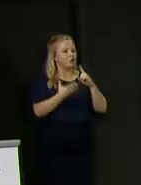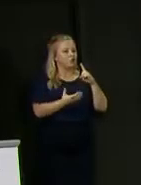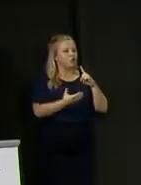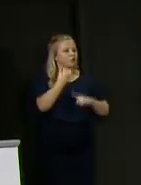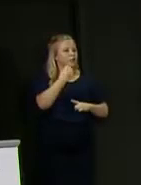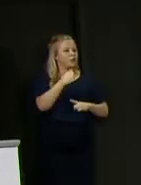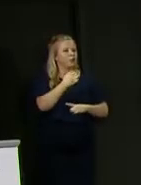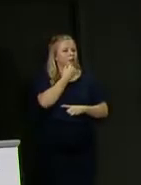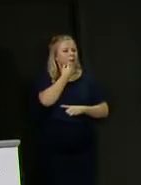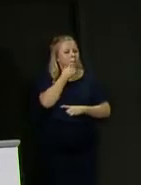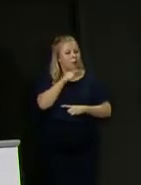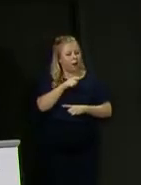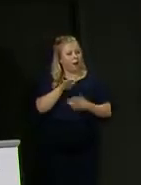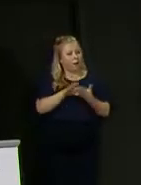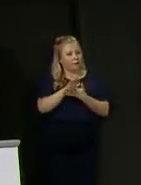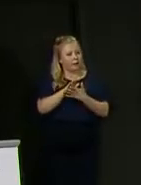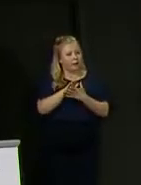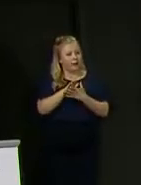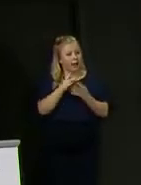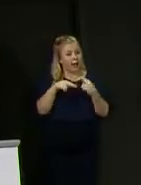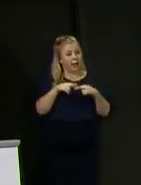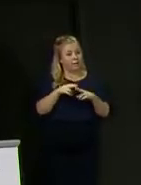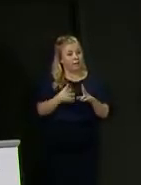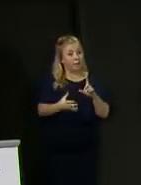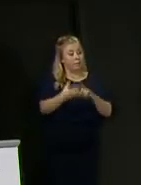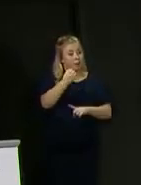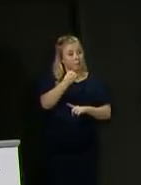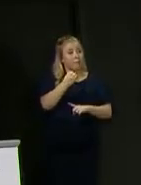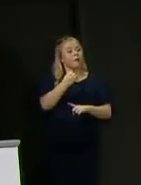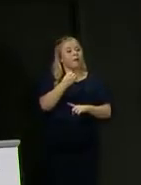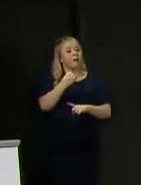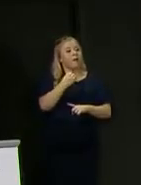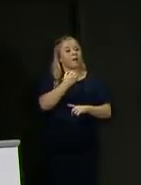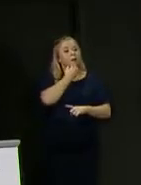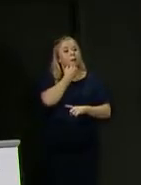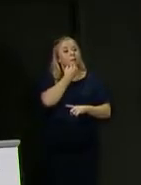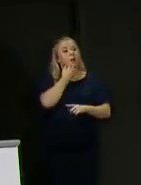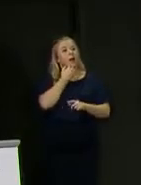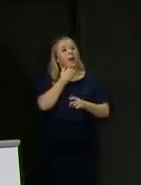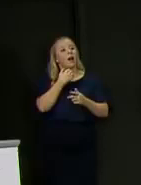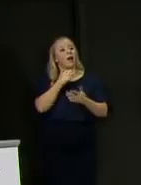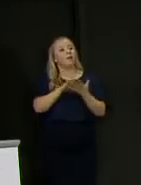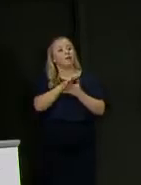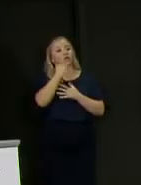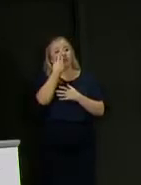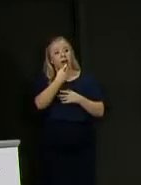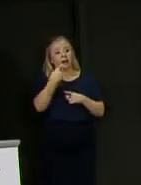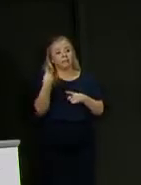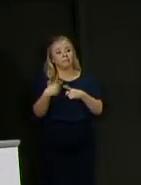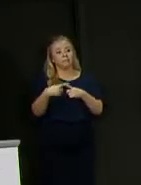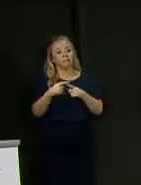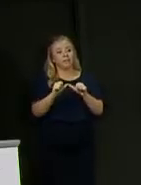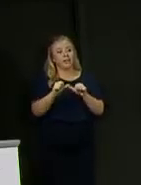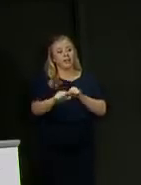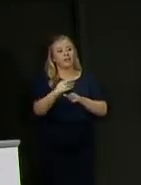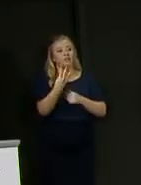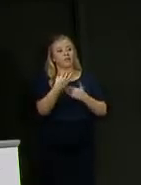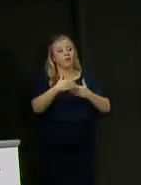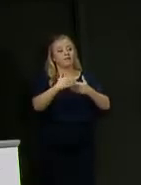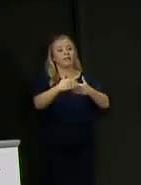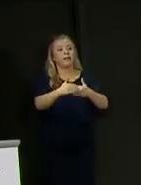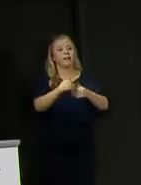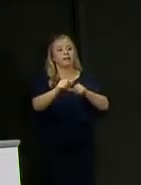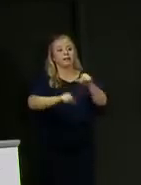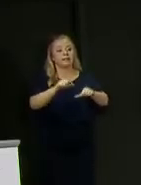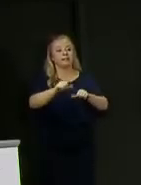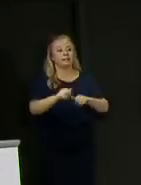have identified, which may prompt you to accelerate the four-phase strategy for exit from lockdown. And